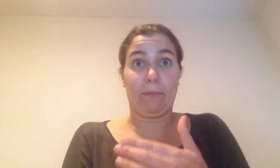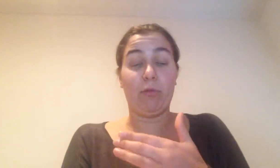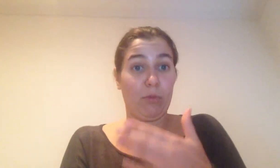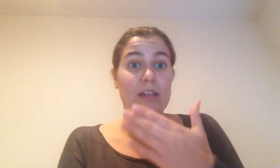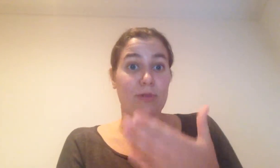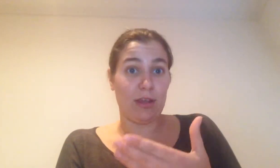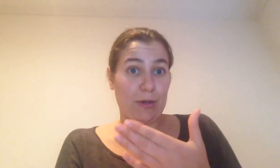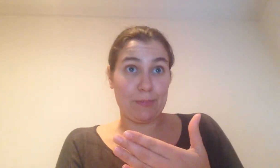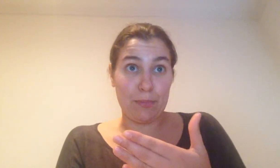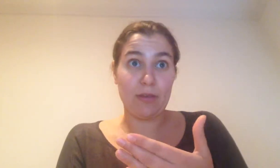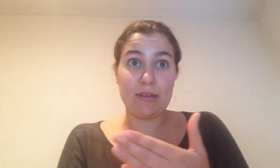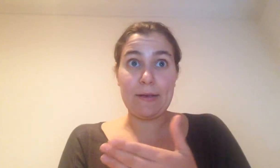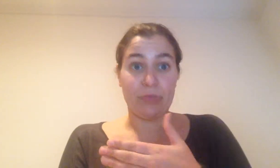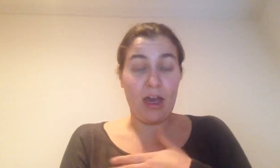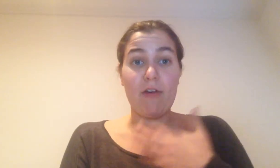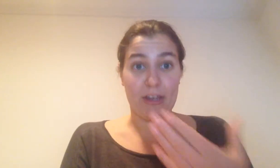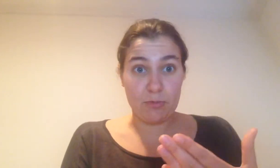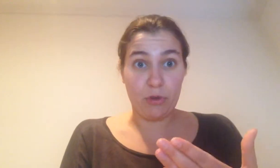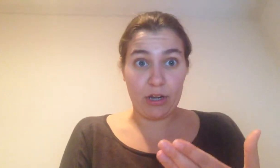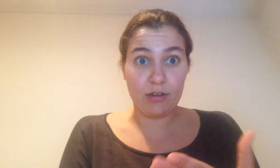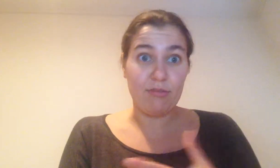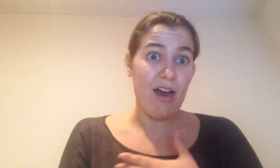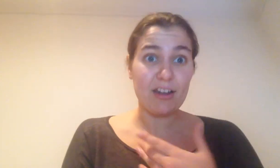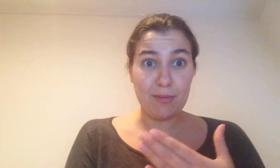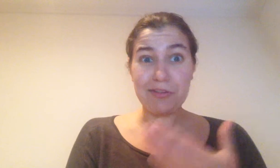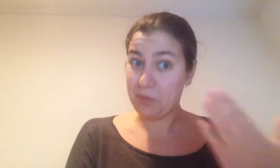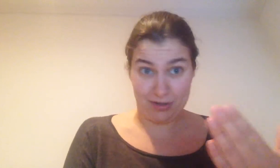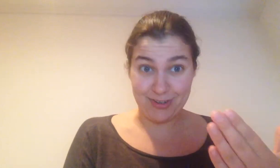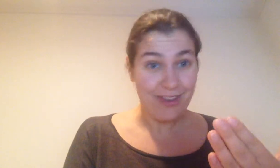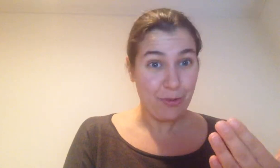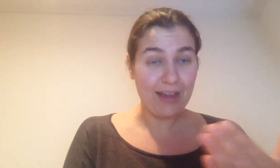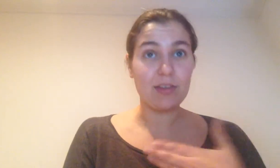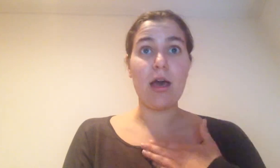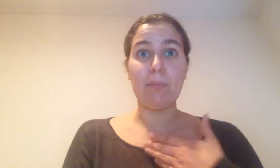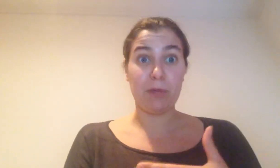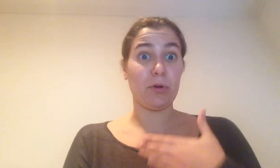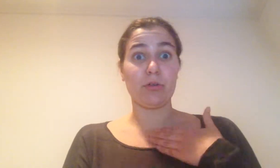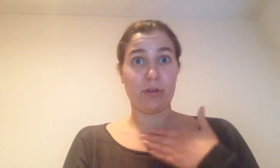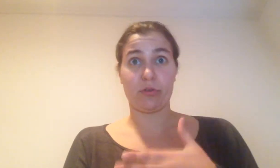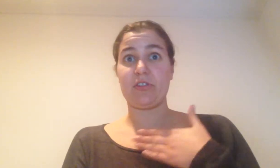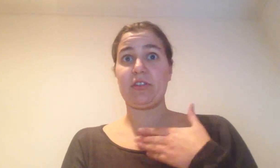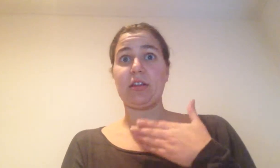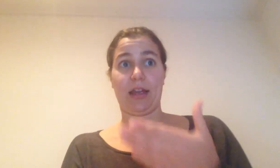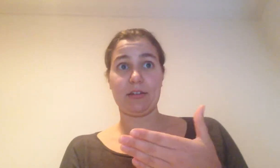with the purpose of exploiting economically, but also in other ways, people, resources, land.